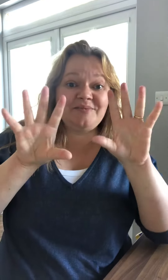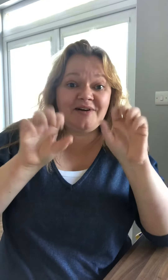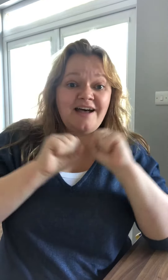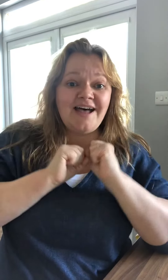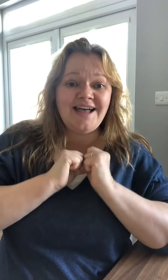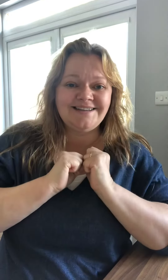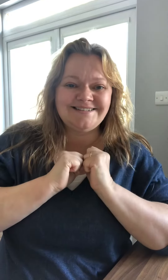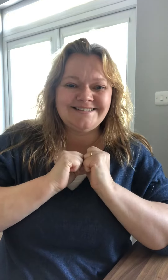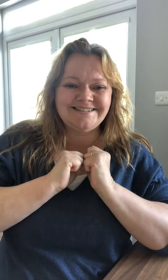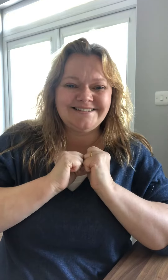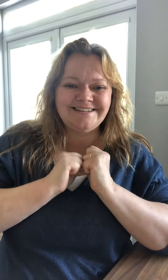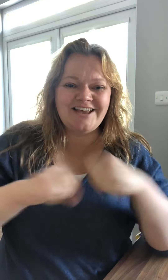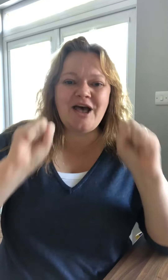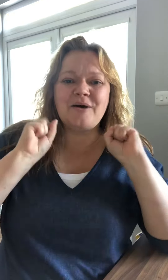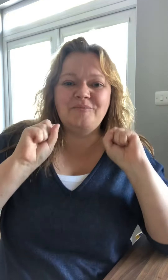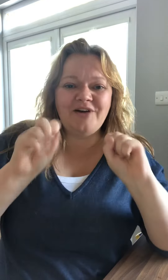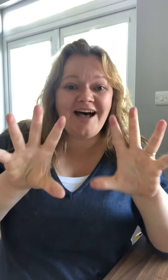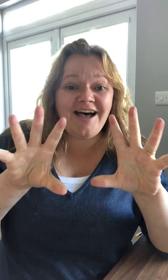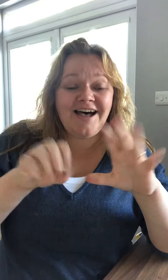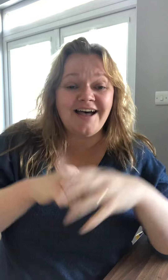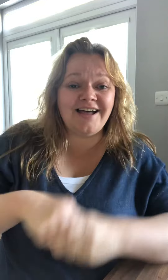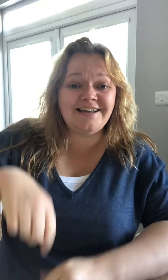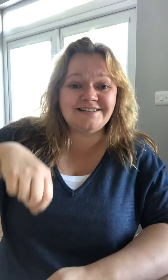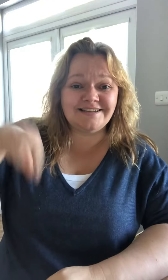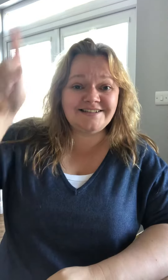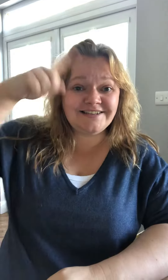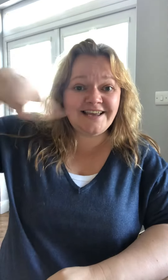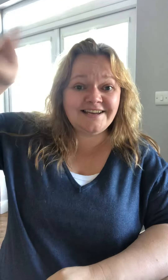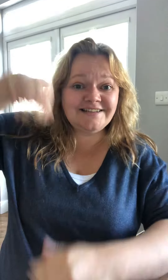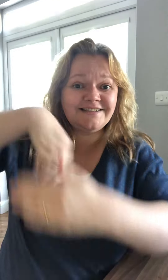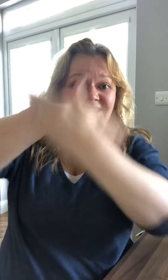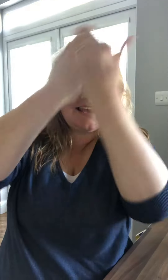bright, bright, sunshiny day.